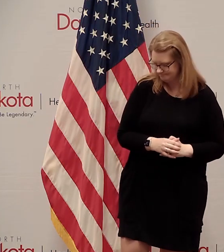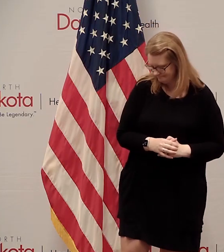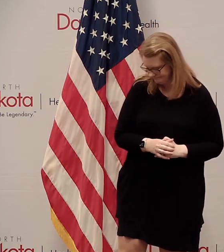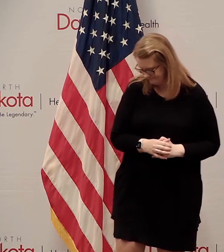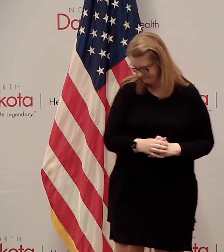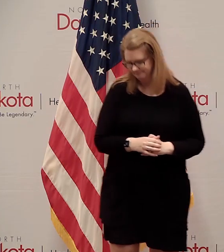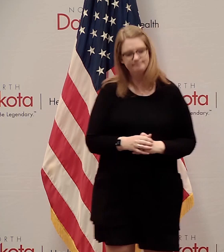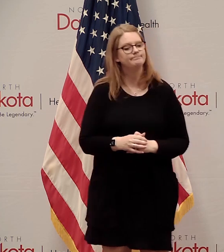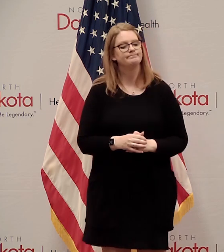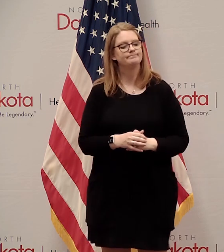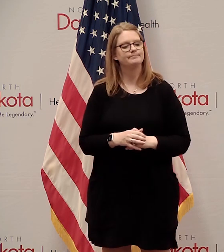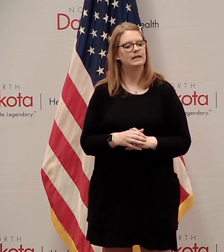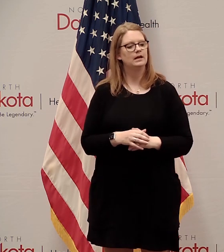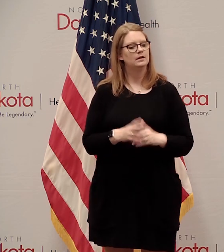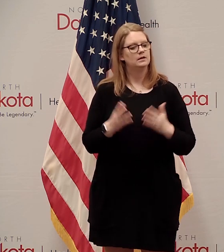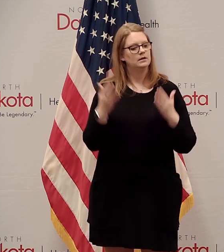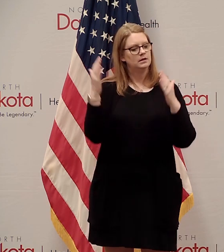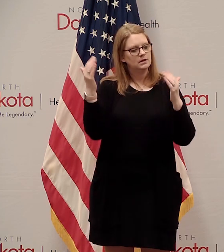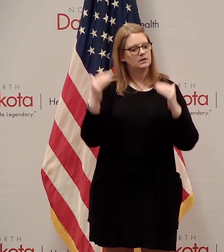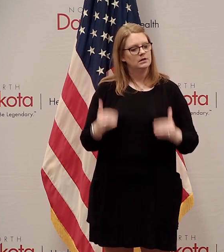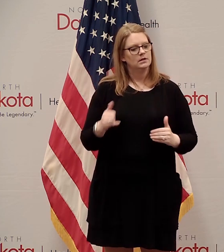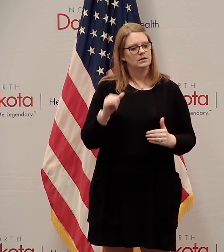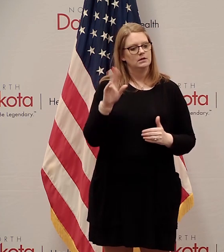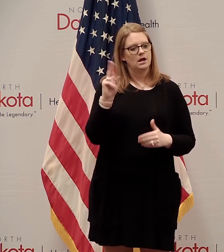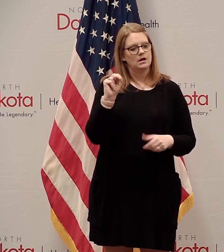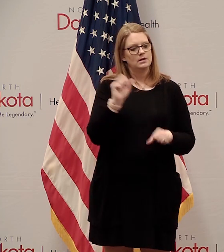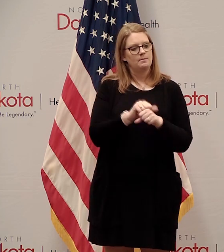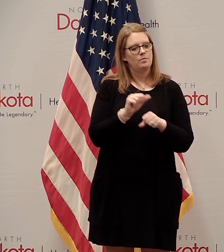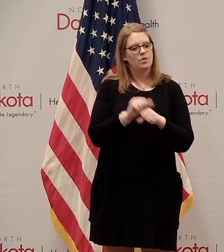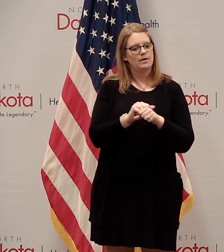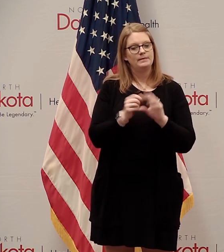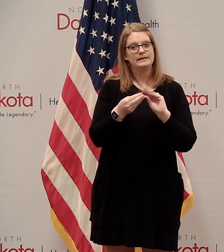next up, we're going to do unemployment numbers.